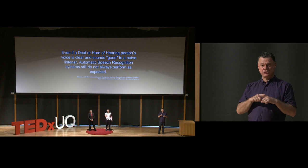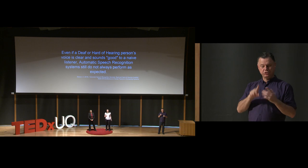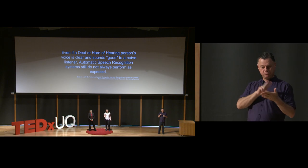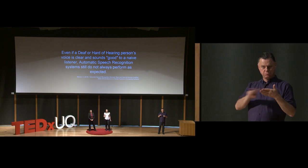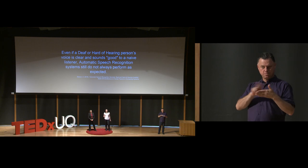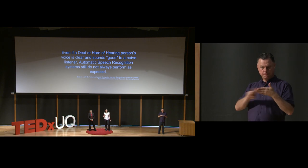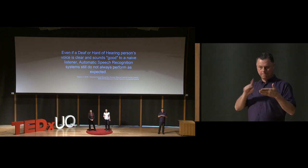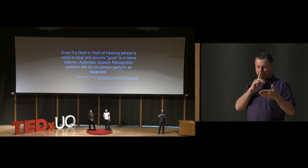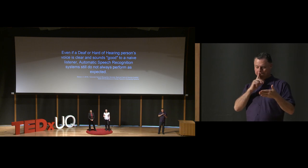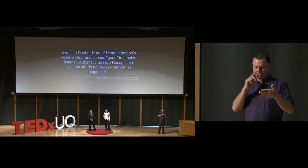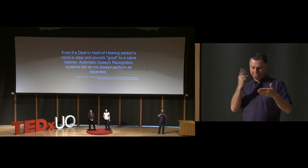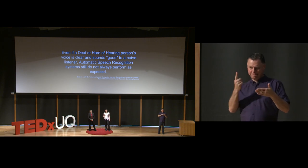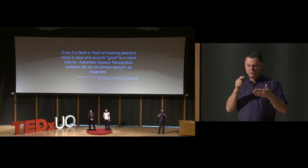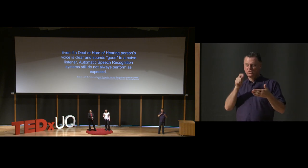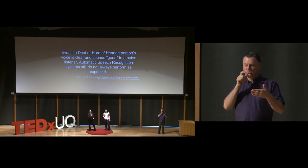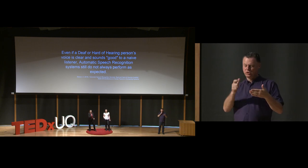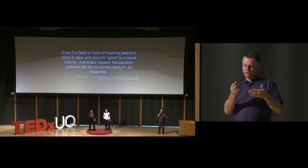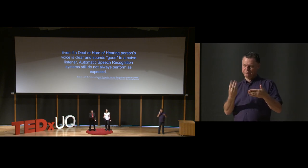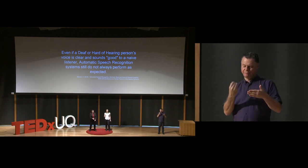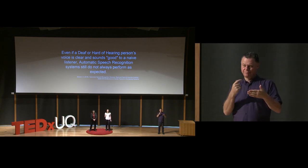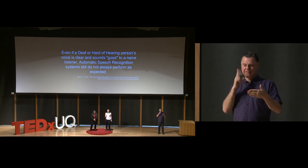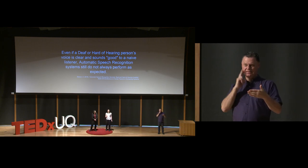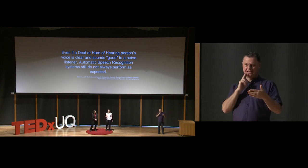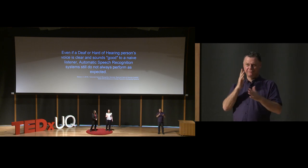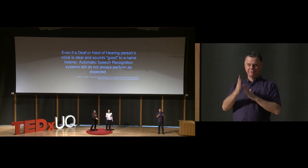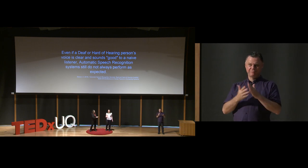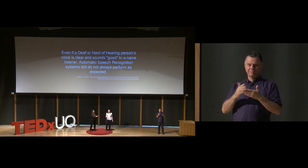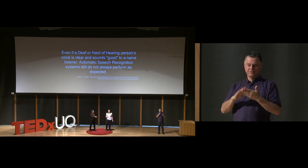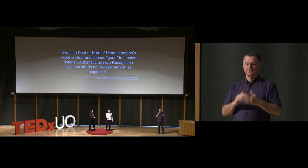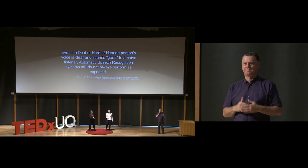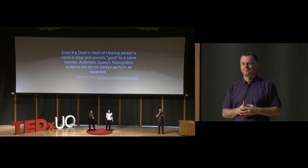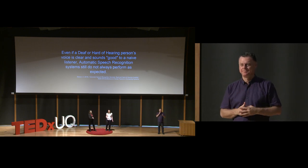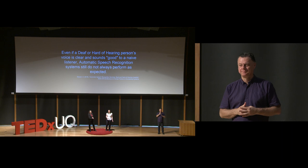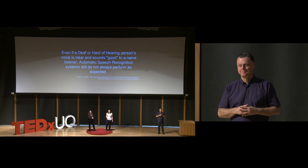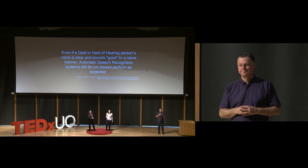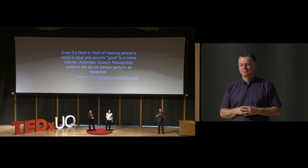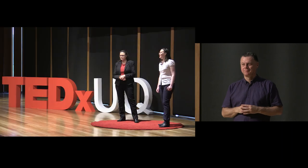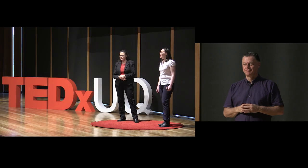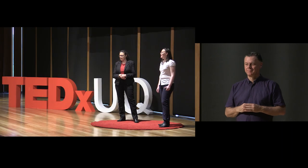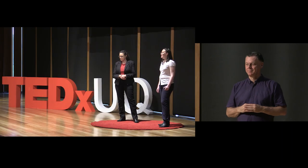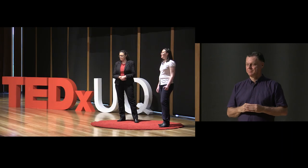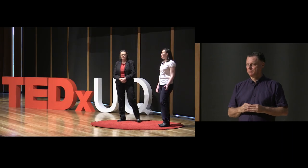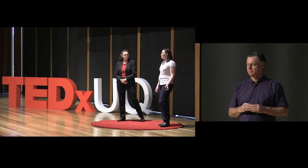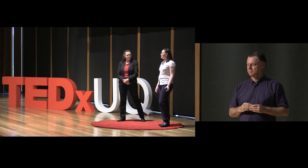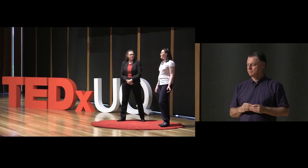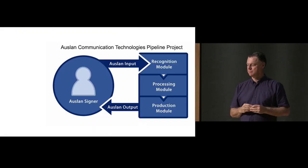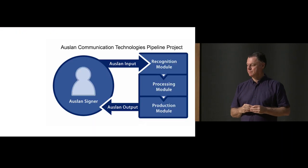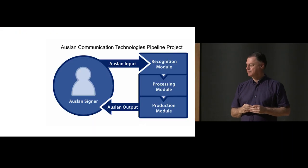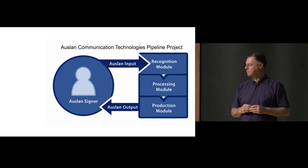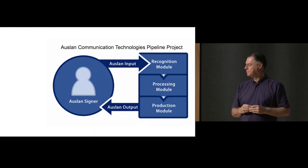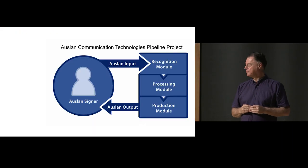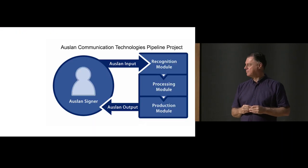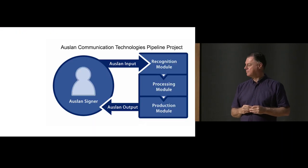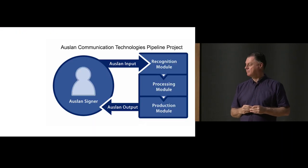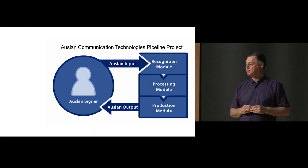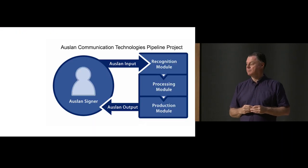there is a gap between what the devices are able to recognize and the way deaf people speak. In our project, the